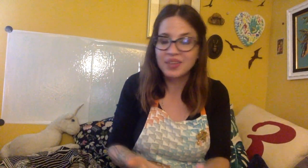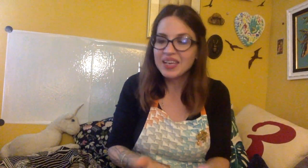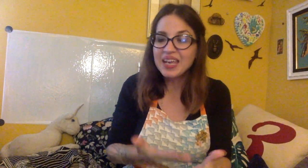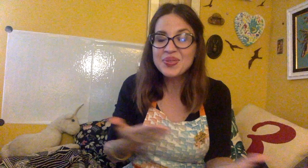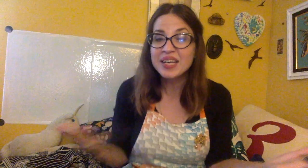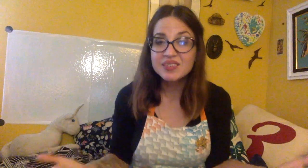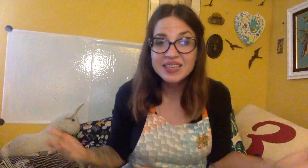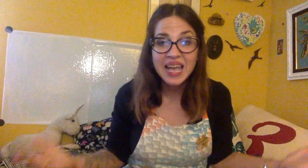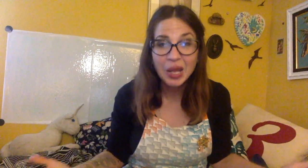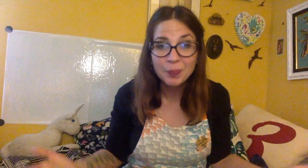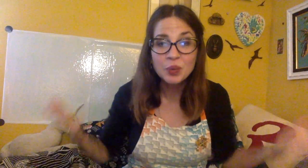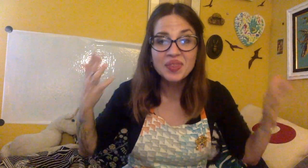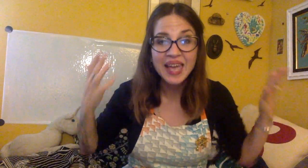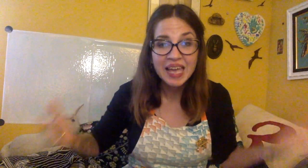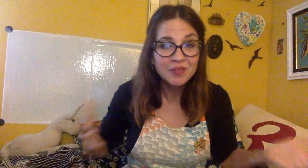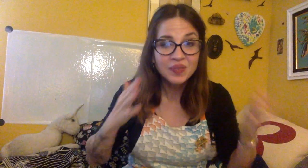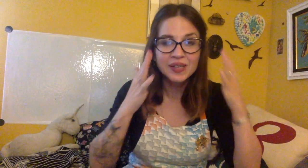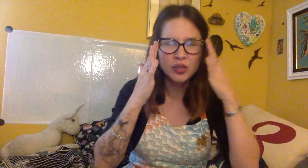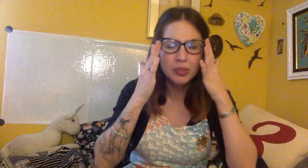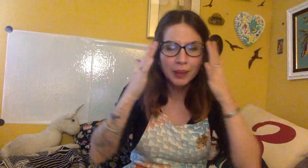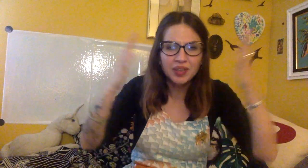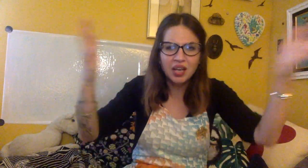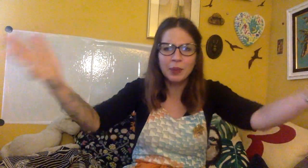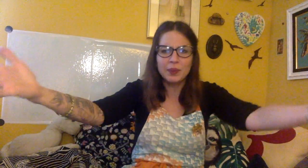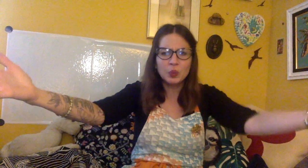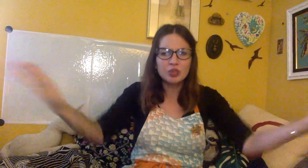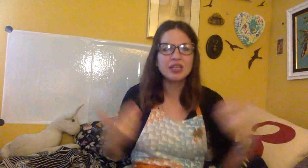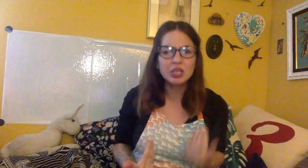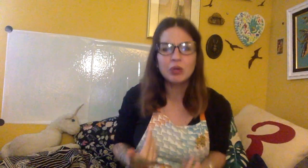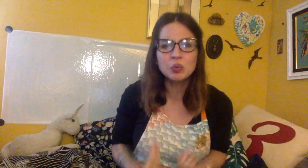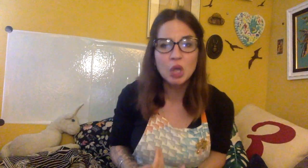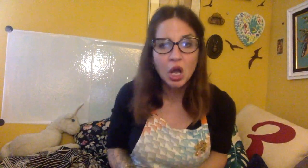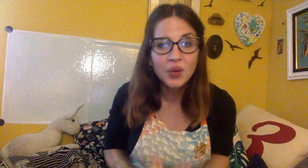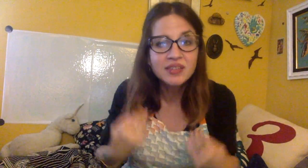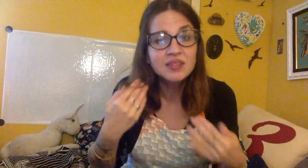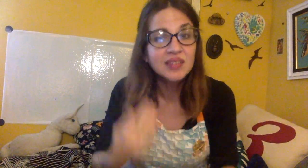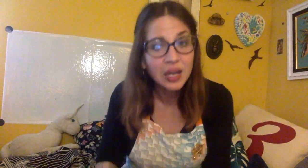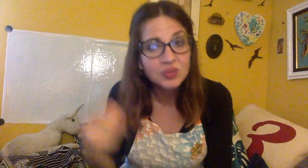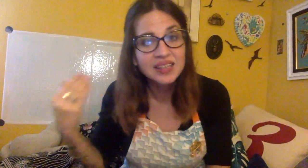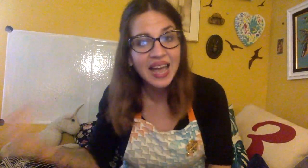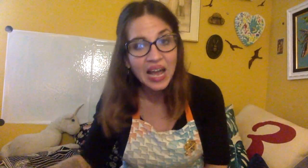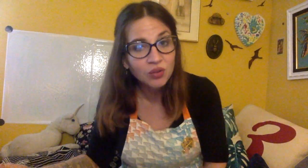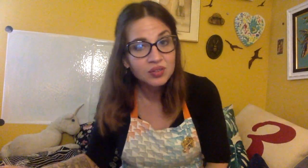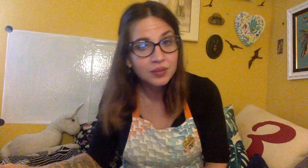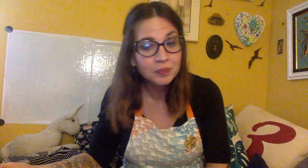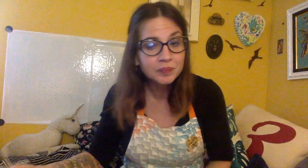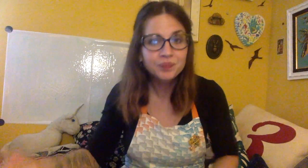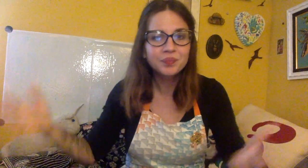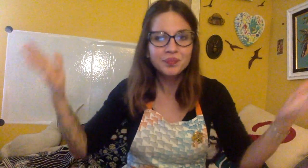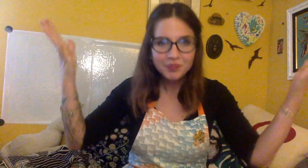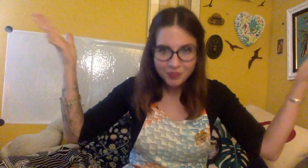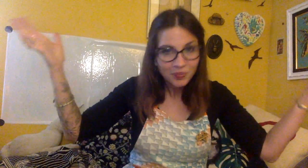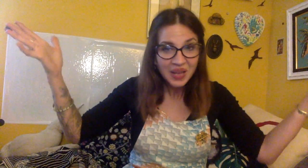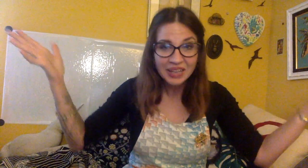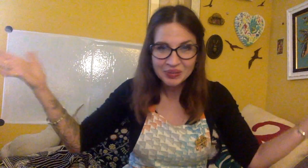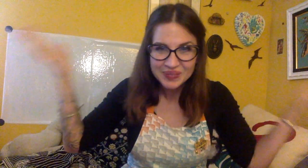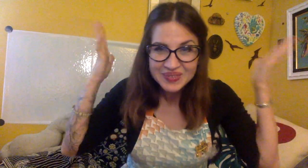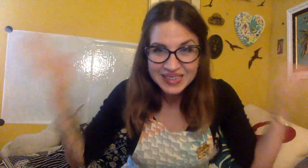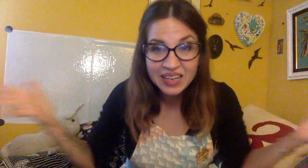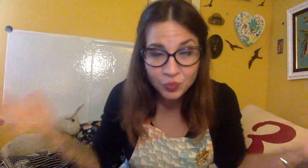And that's going to help you with everything. You're going to be able to come up on a word that you don't know and sound it out. I know. That's